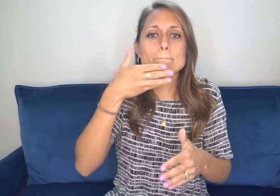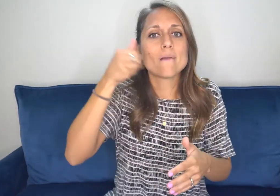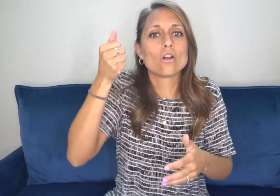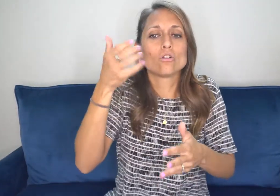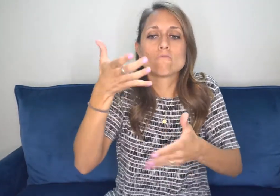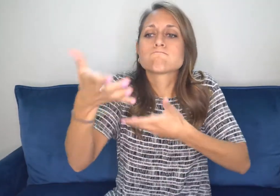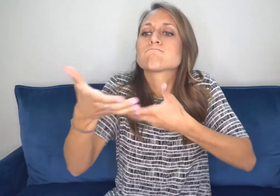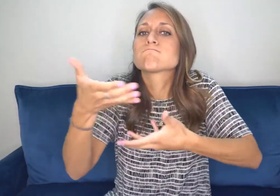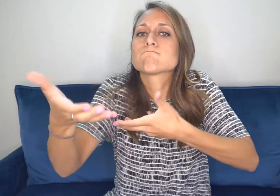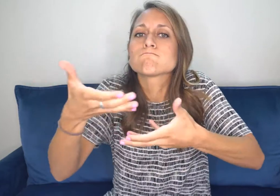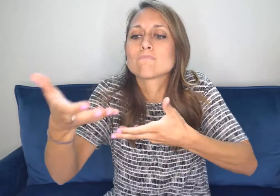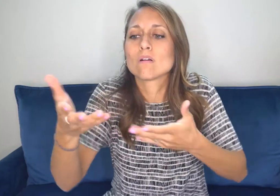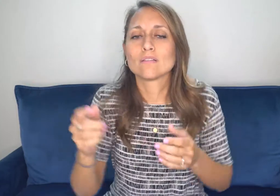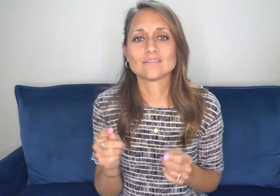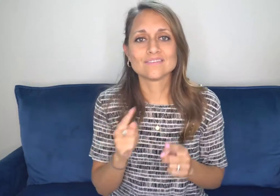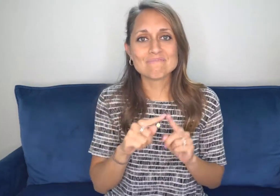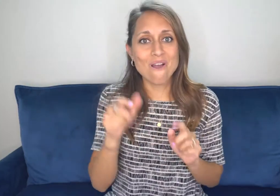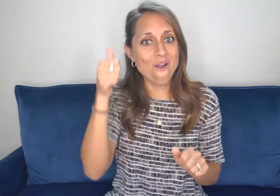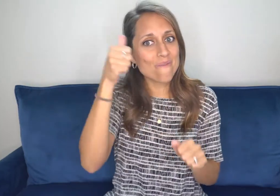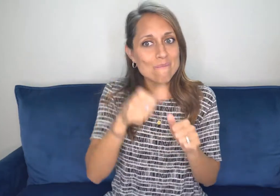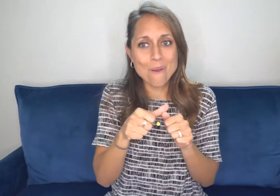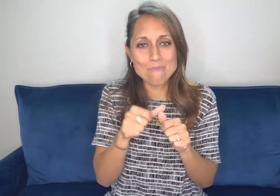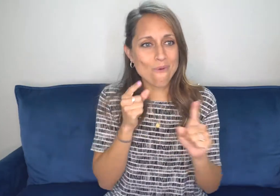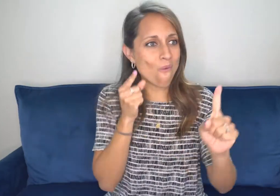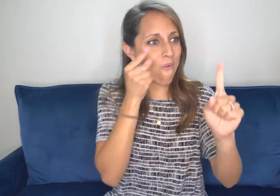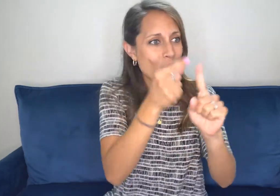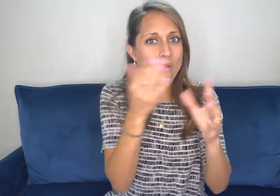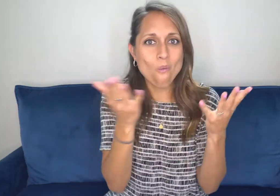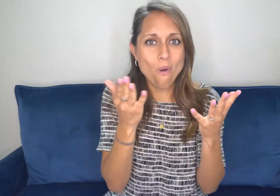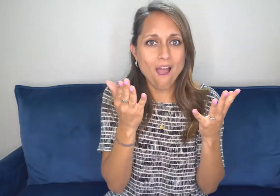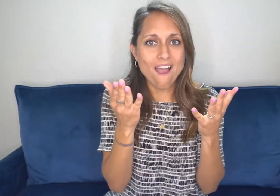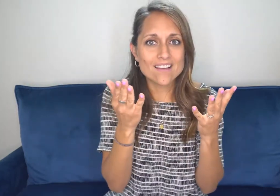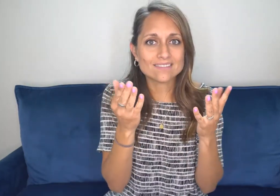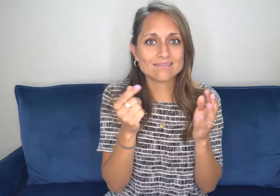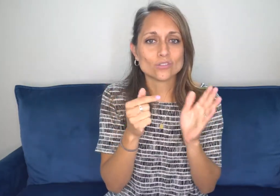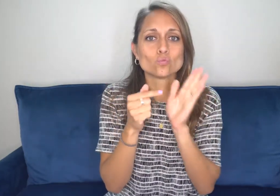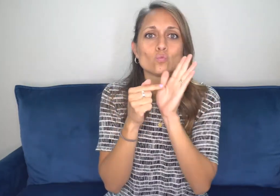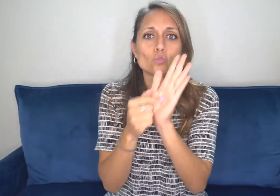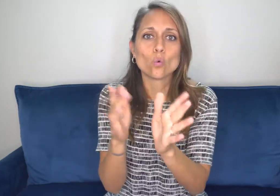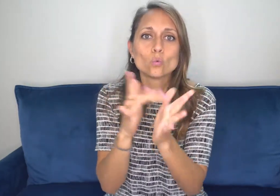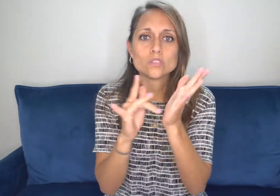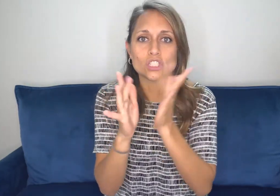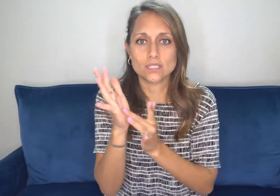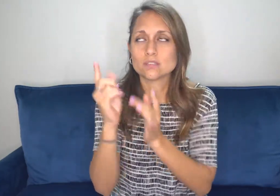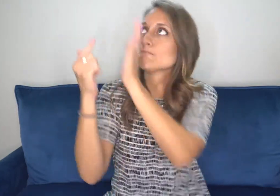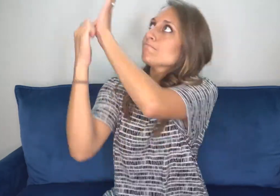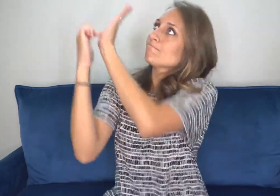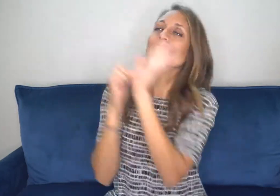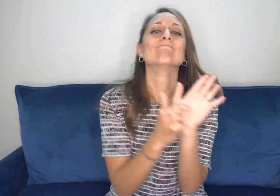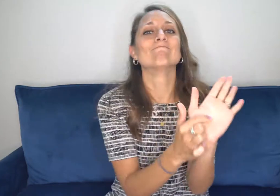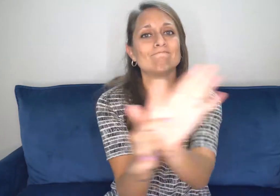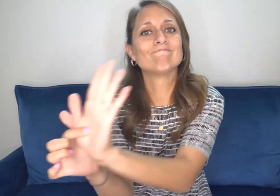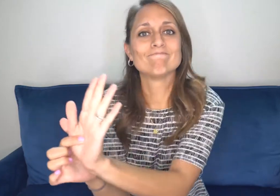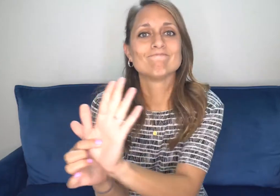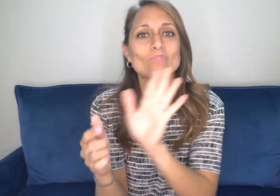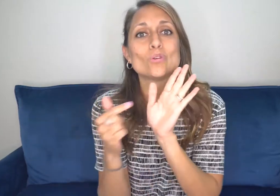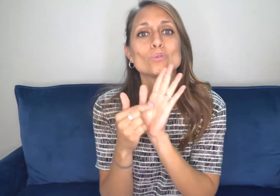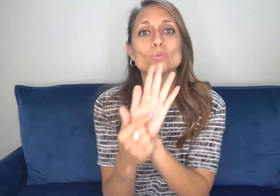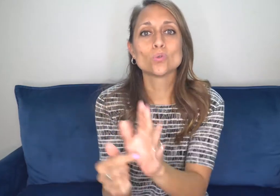Also, if you learn ASL, that is a better opportunity to be able to be engaging with that person. Remember,